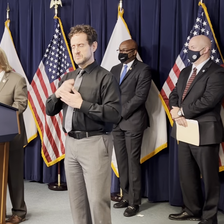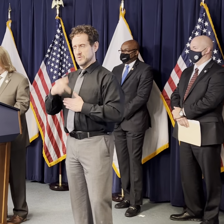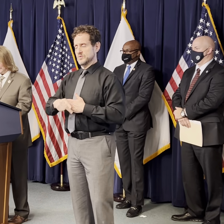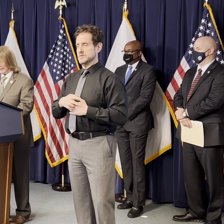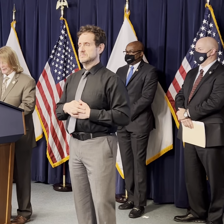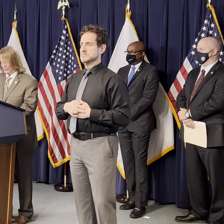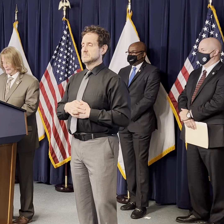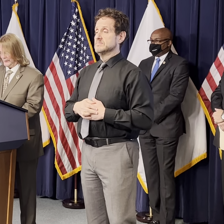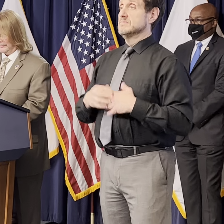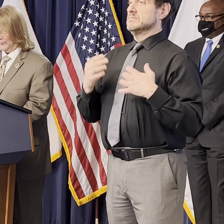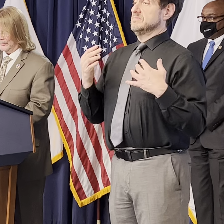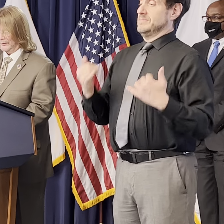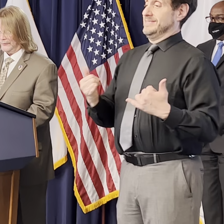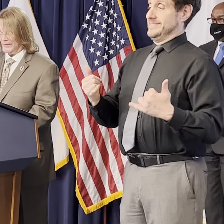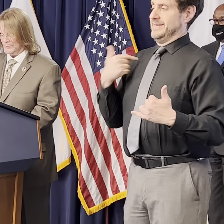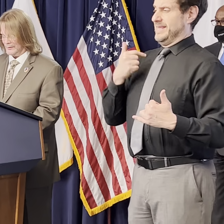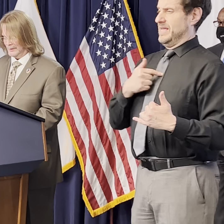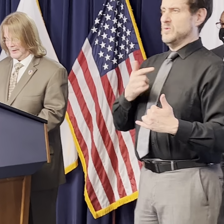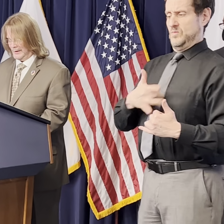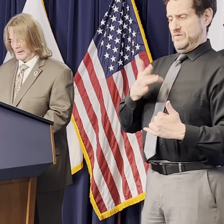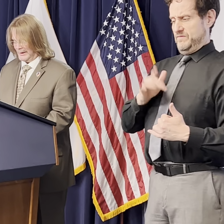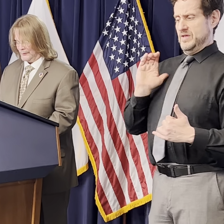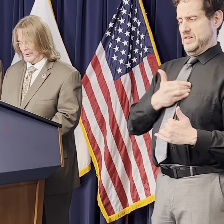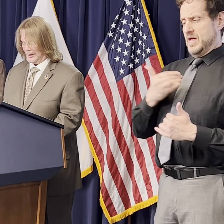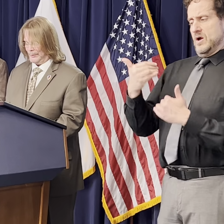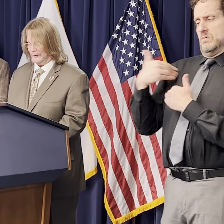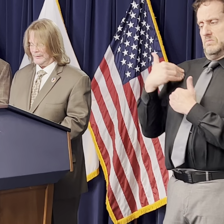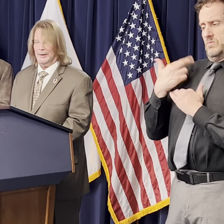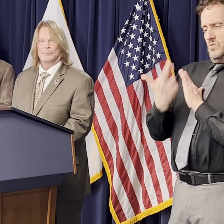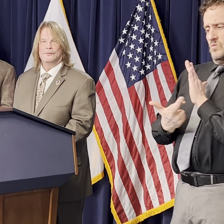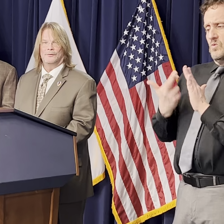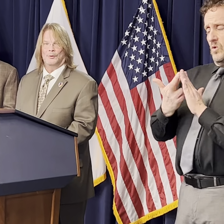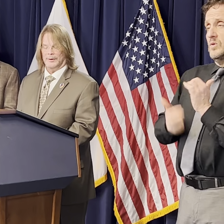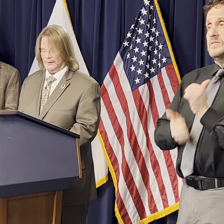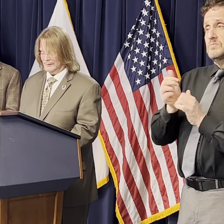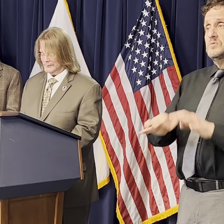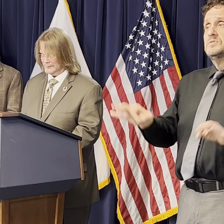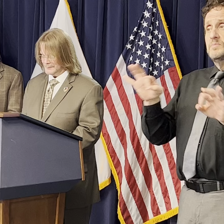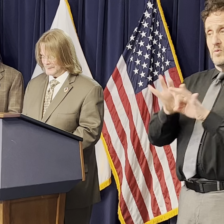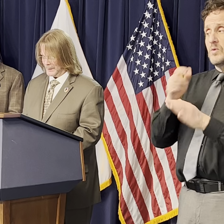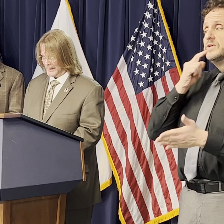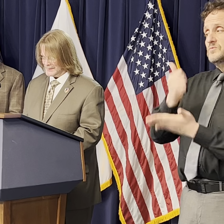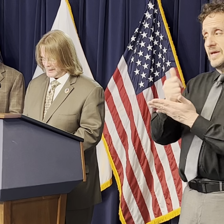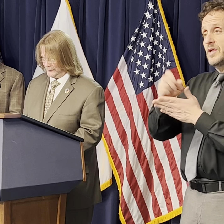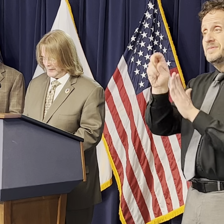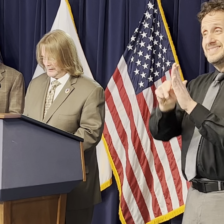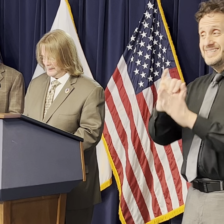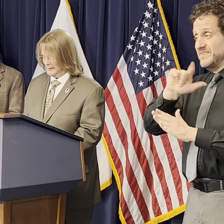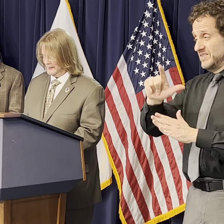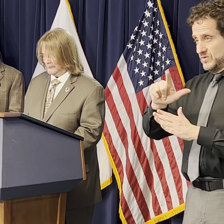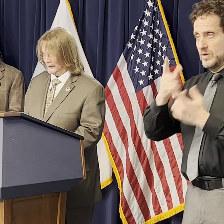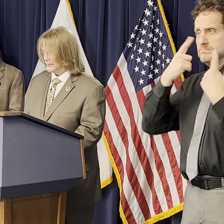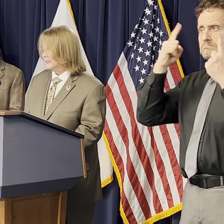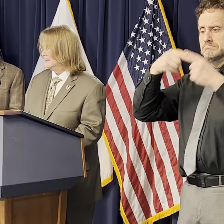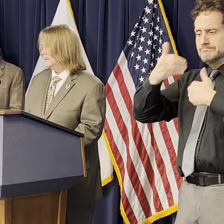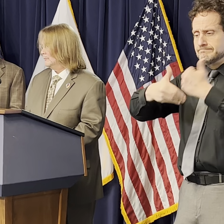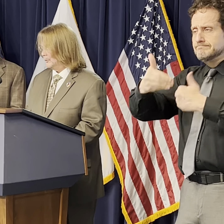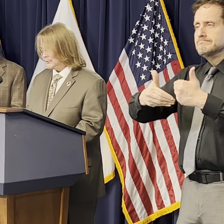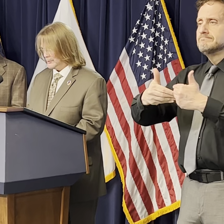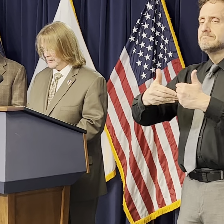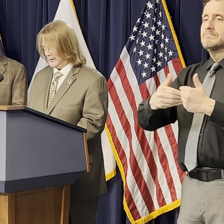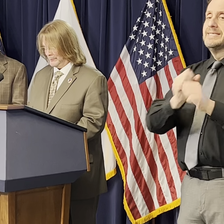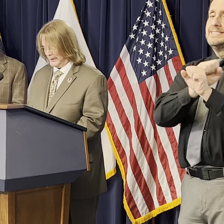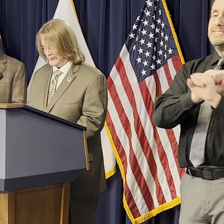in history, we see our role as even more essential as we help our state move forward. Safety, physical,